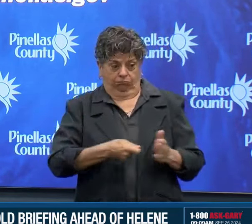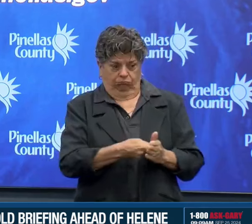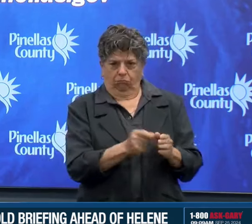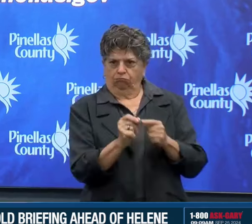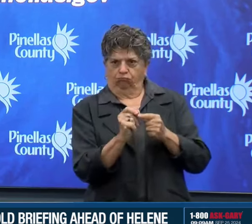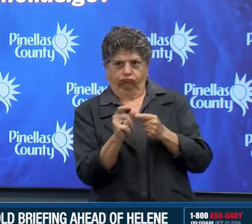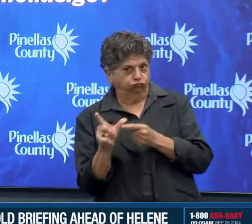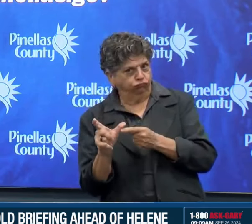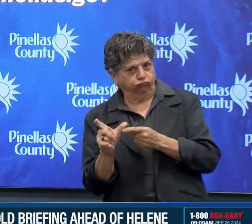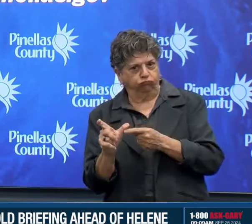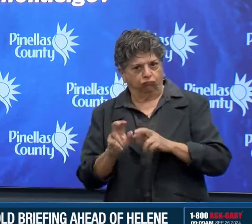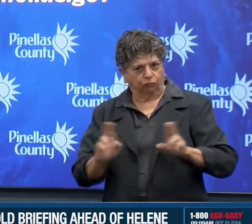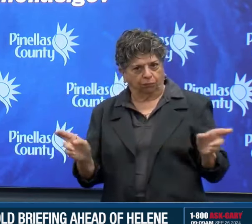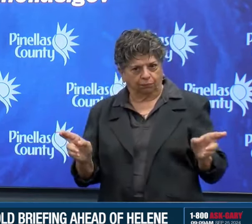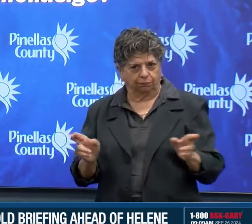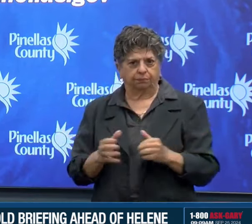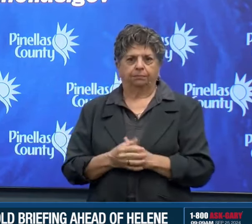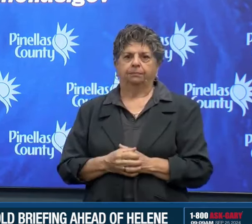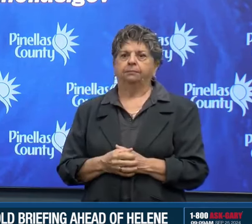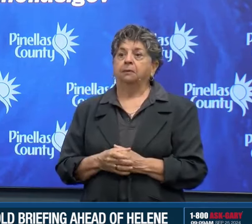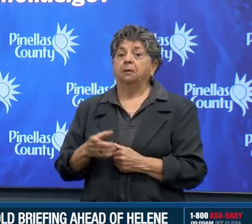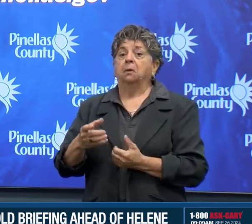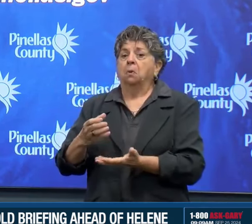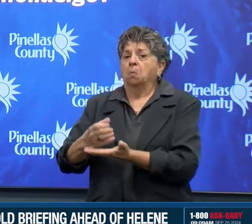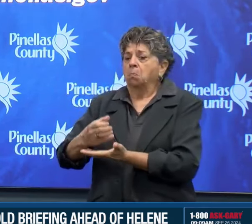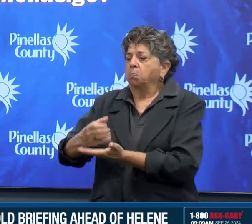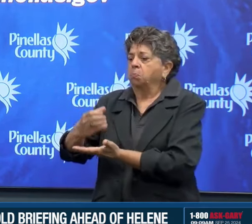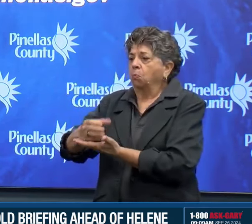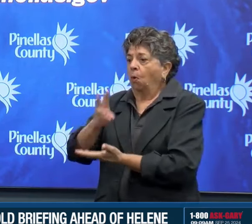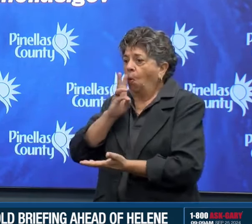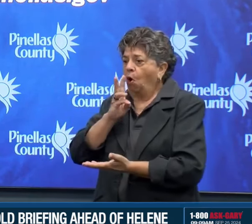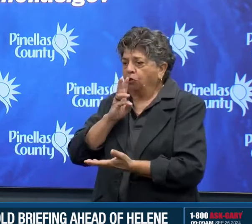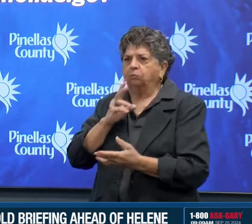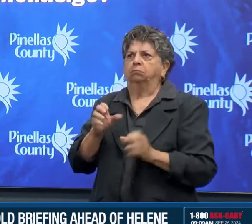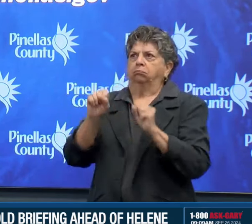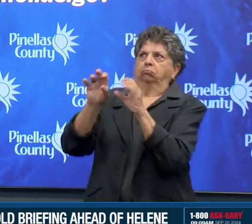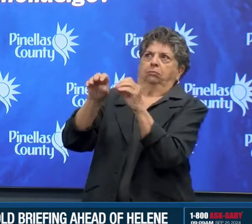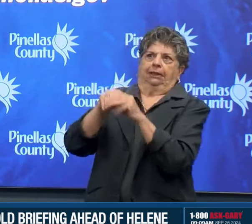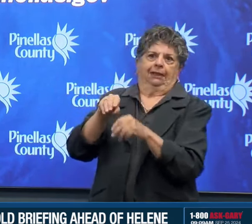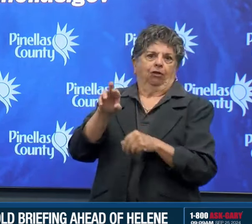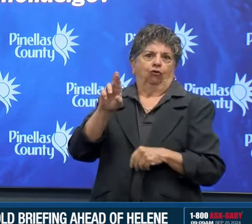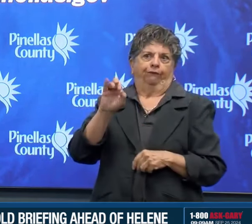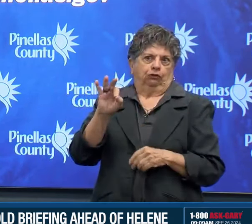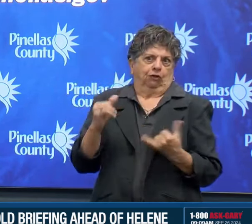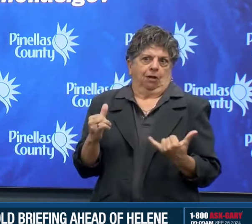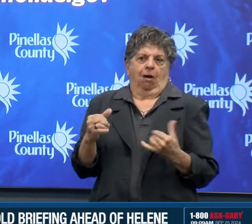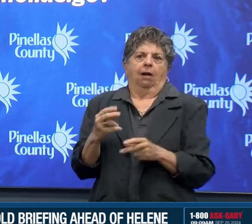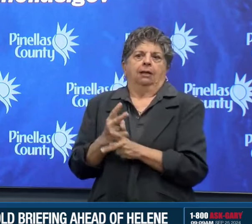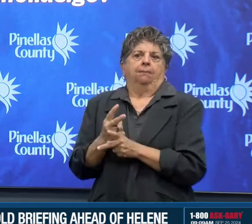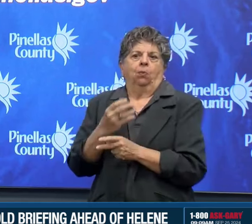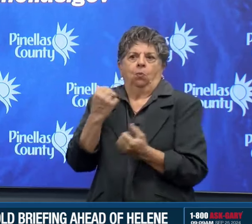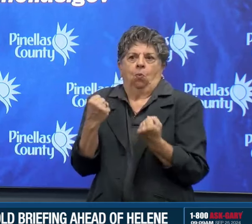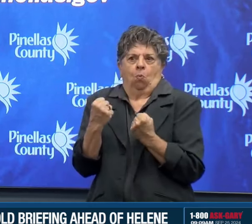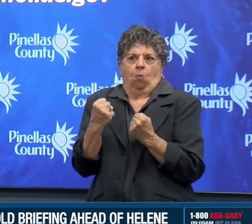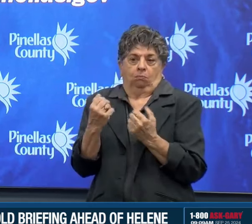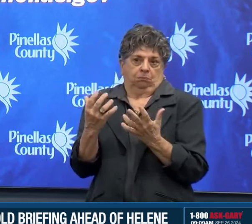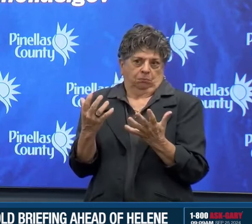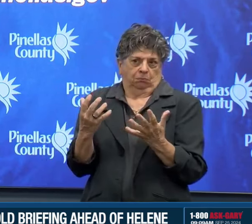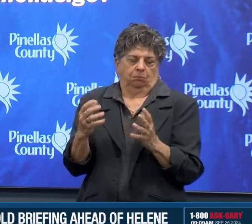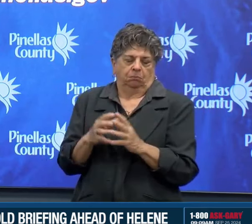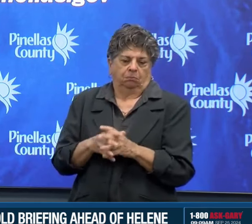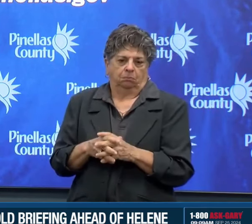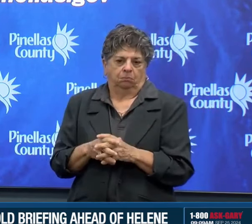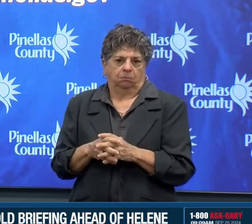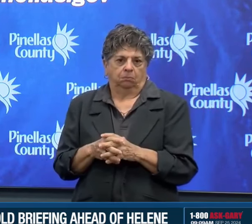freezer so if the power goes out, you can keep your fridge colder longer. Extremely important that people with electric